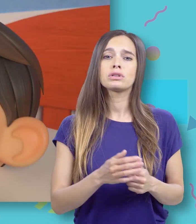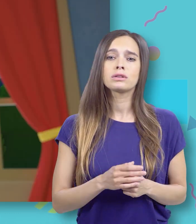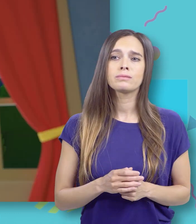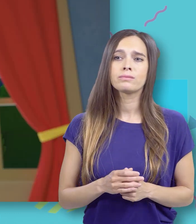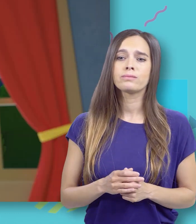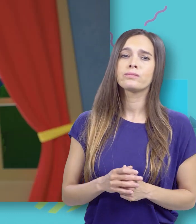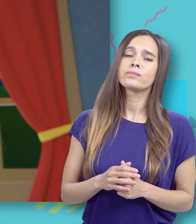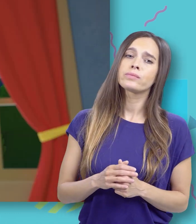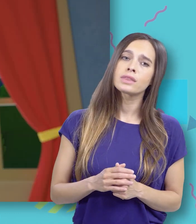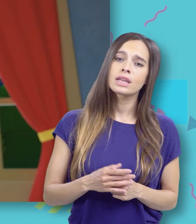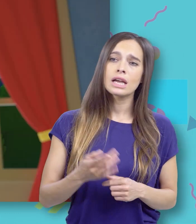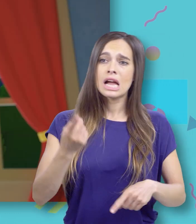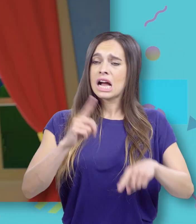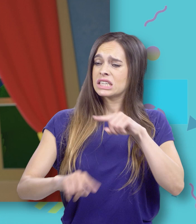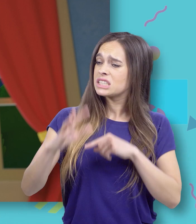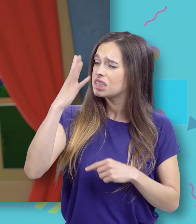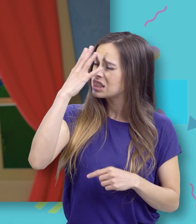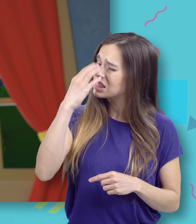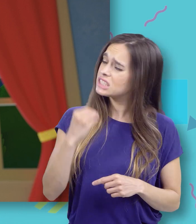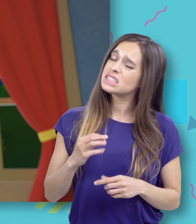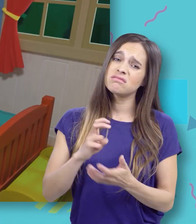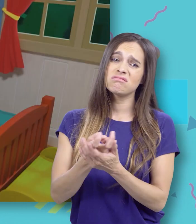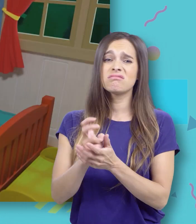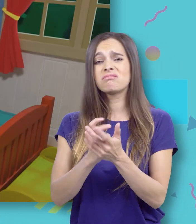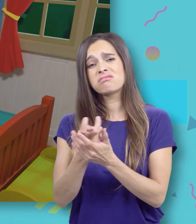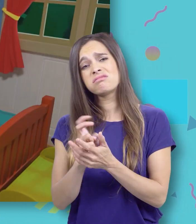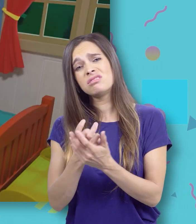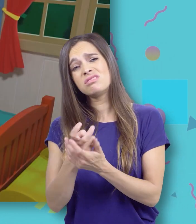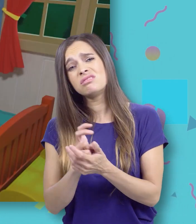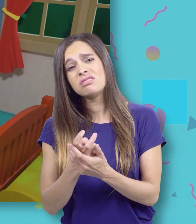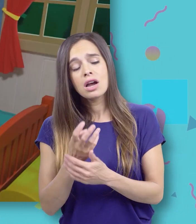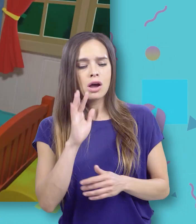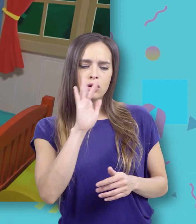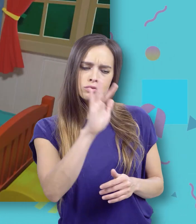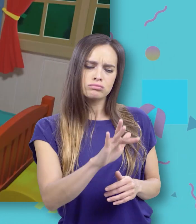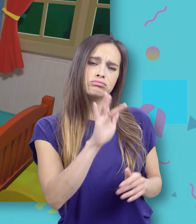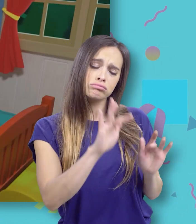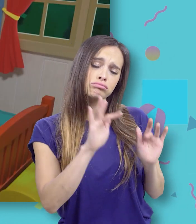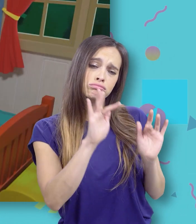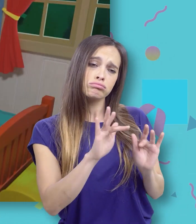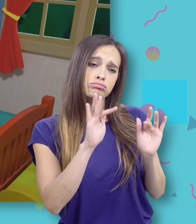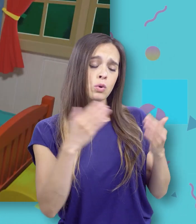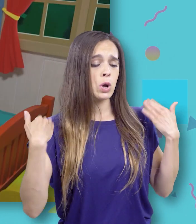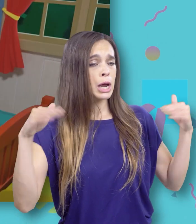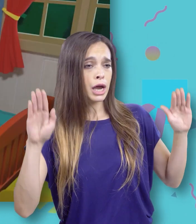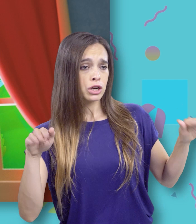I can't sleep My poor angel, you'll be better soon Go